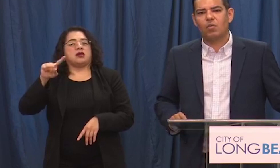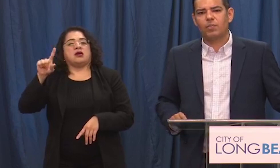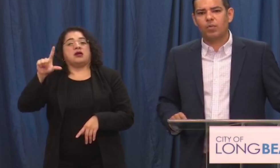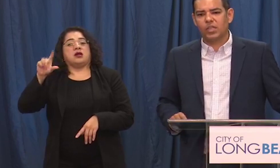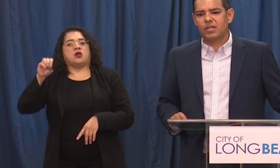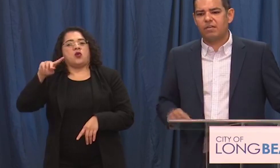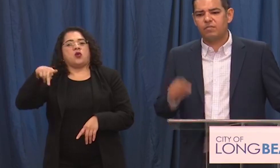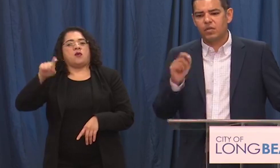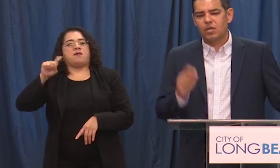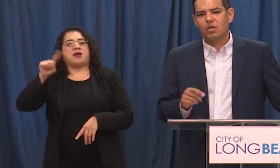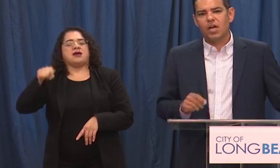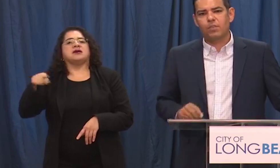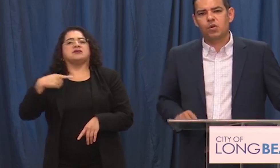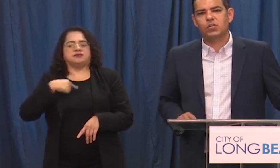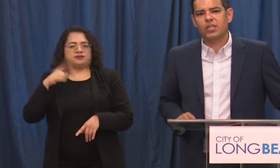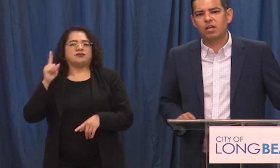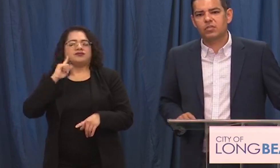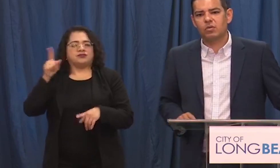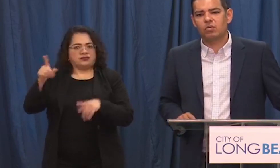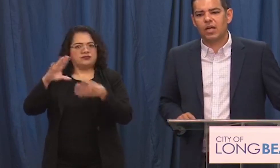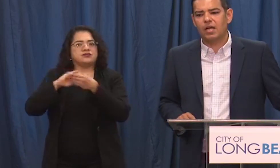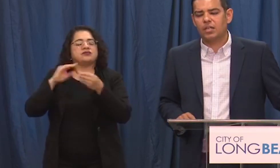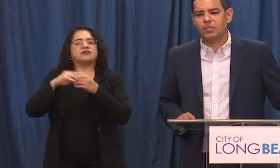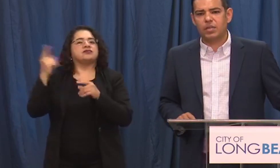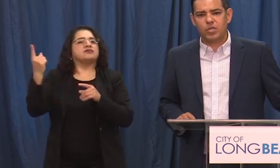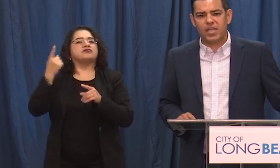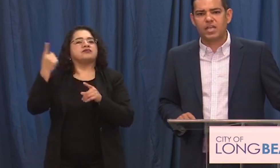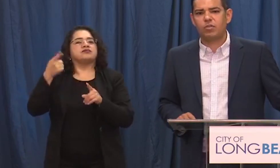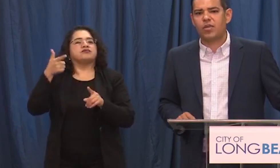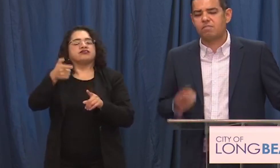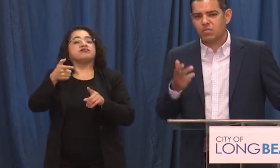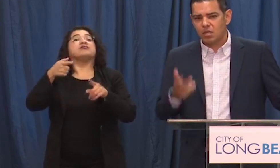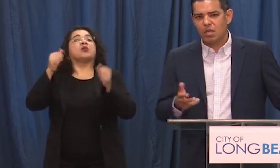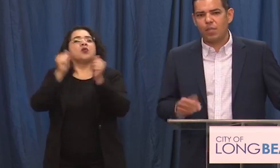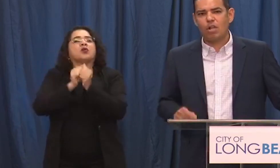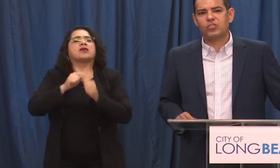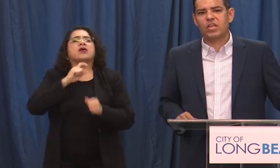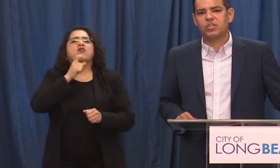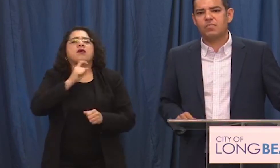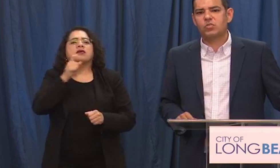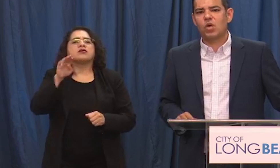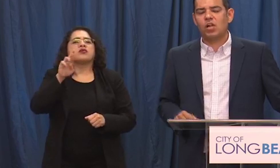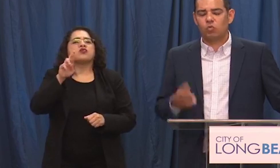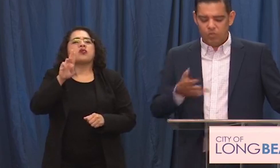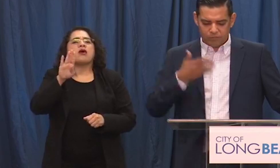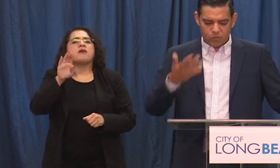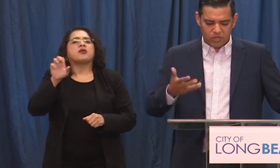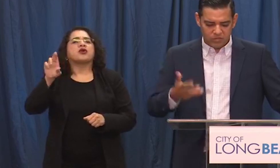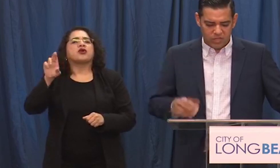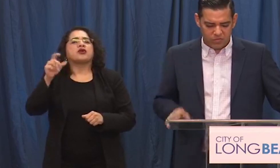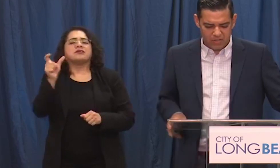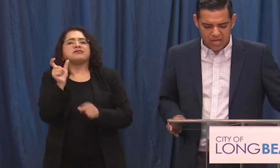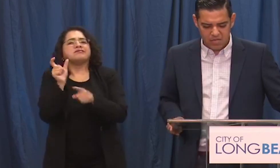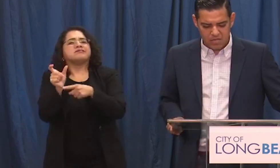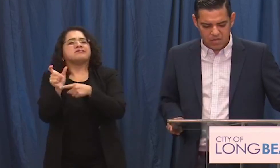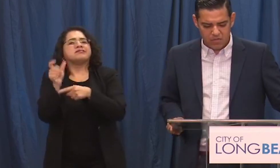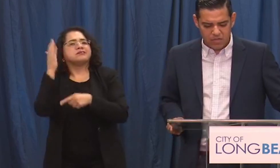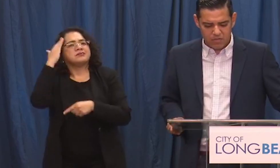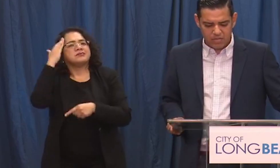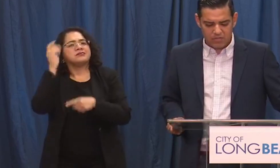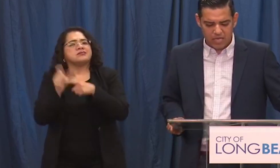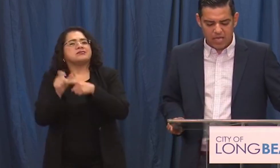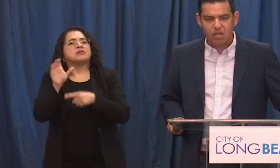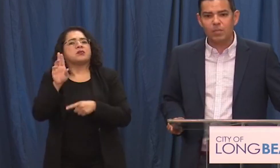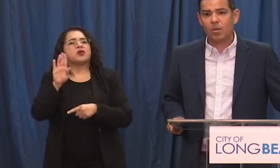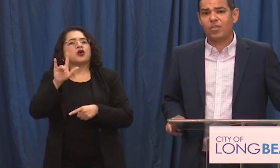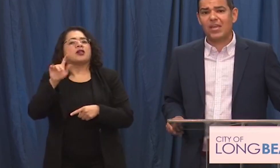rubber bullet I've personally also communicated with him apologize to him as well and we'll looking forward to discussing that in in